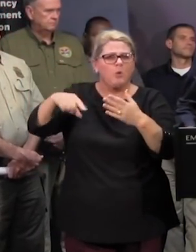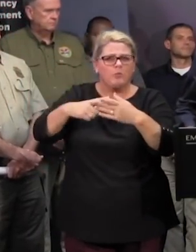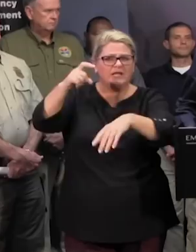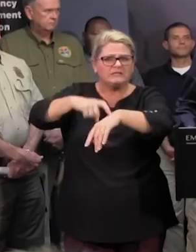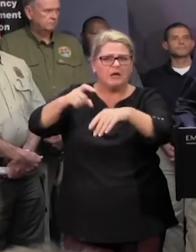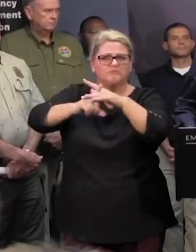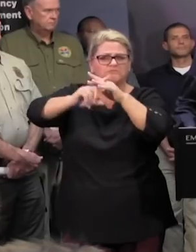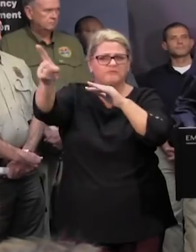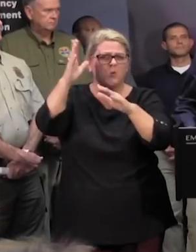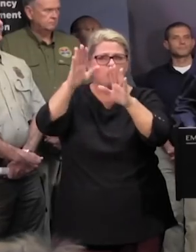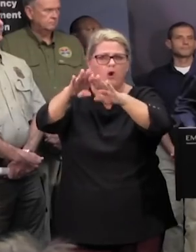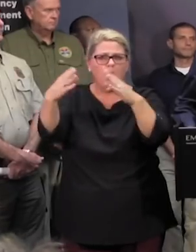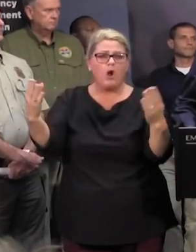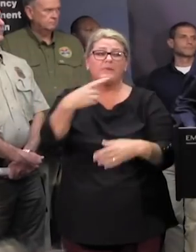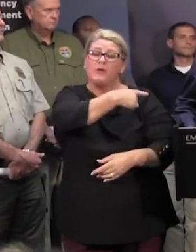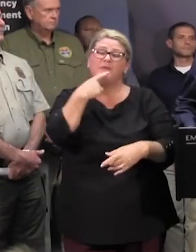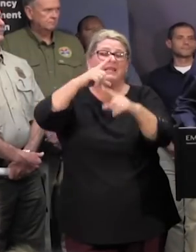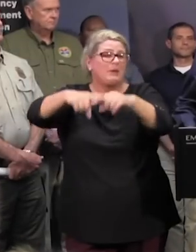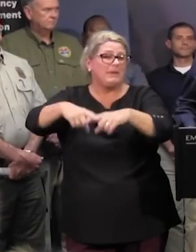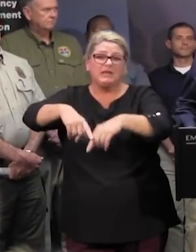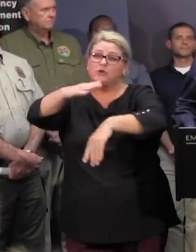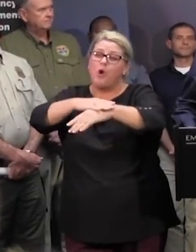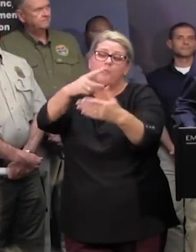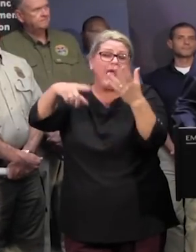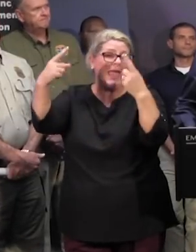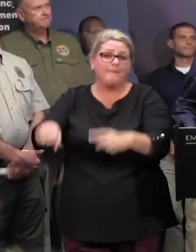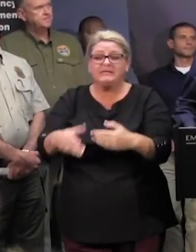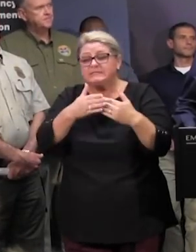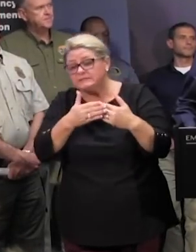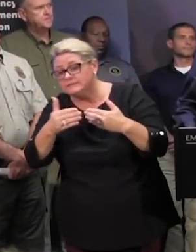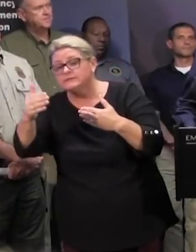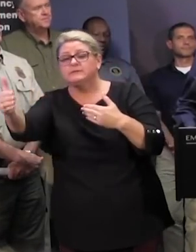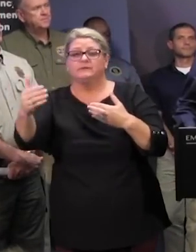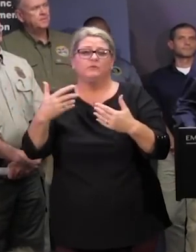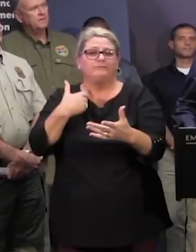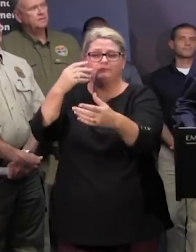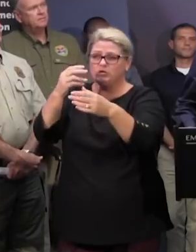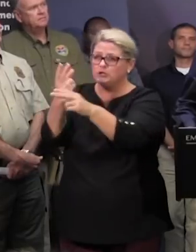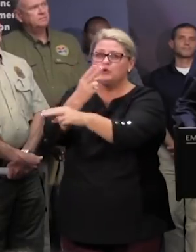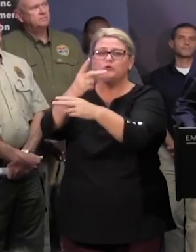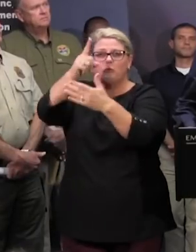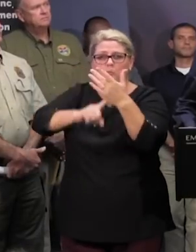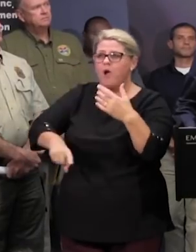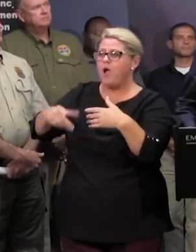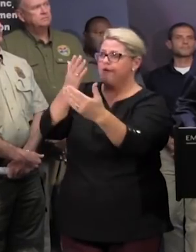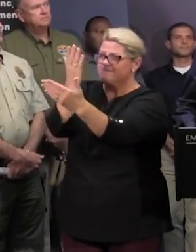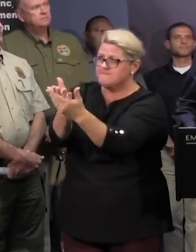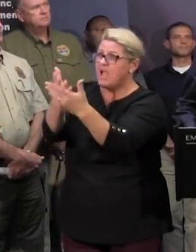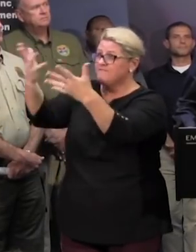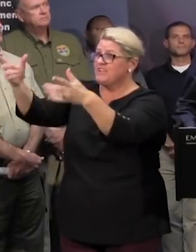that will that will depend on the facts as has every other decision that we've made the data and the facts and the recommendations